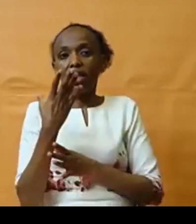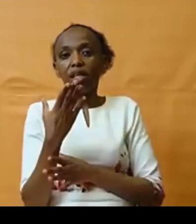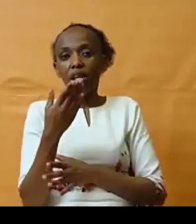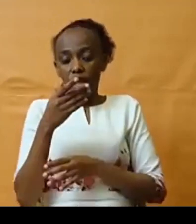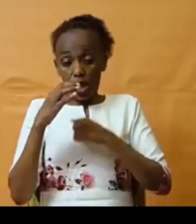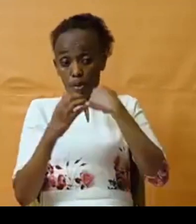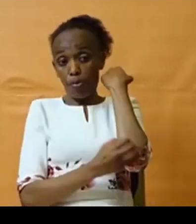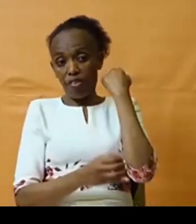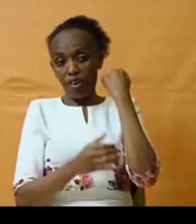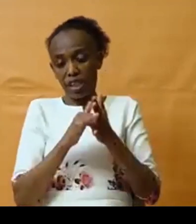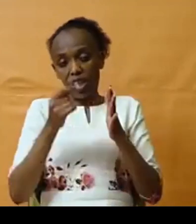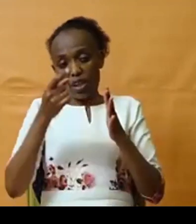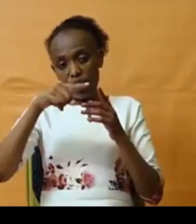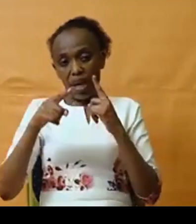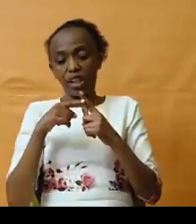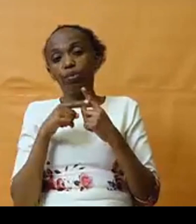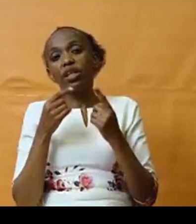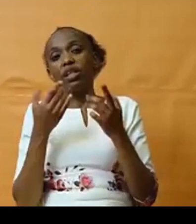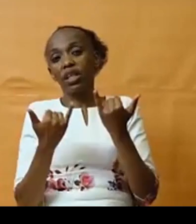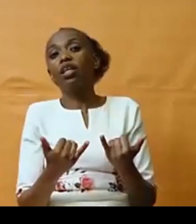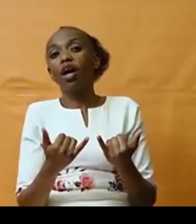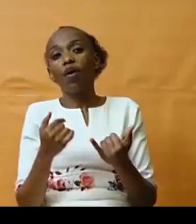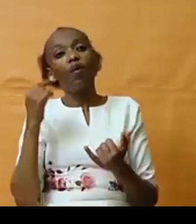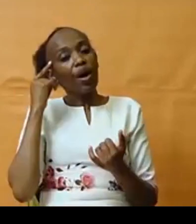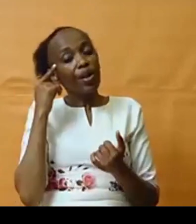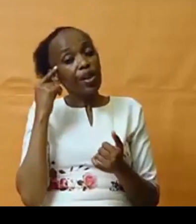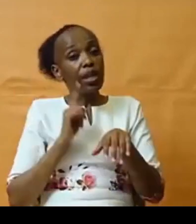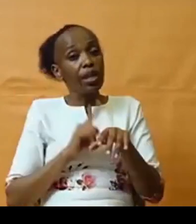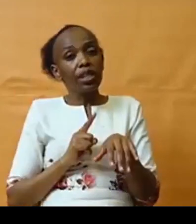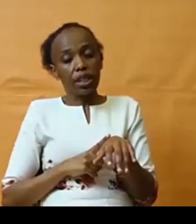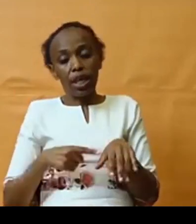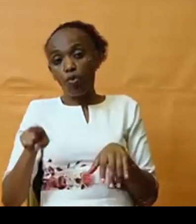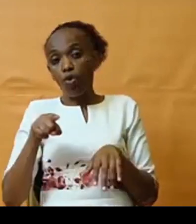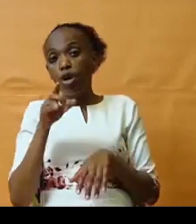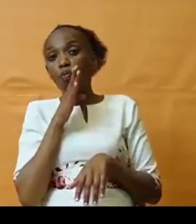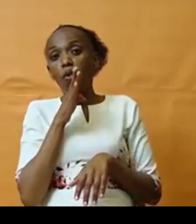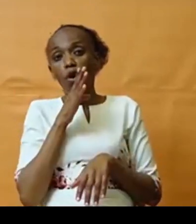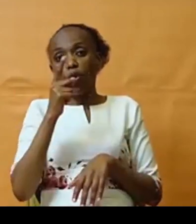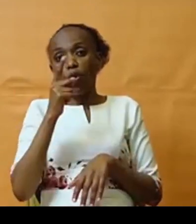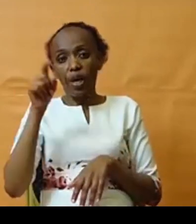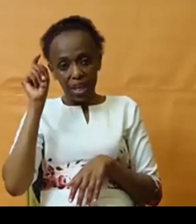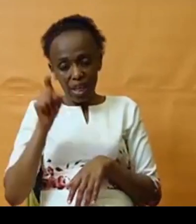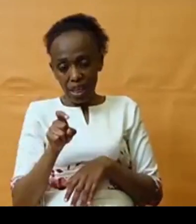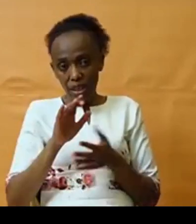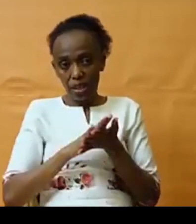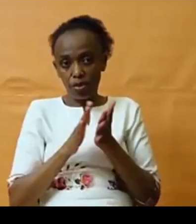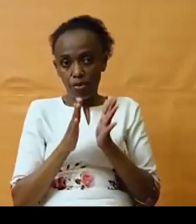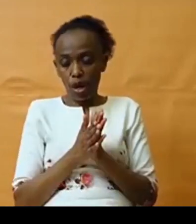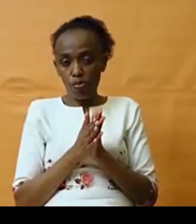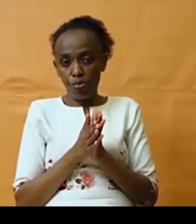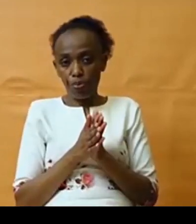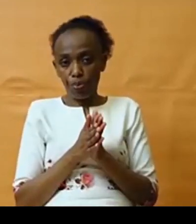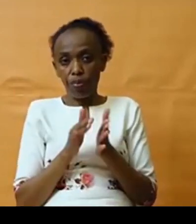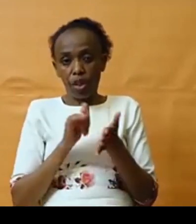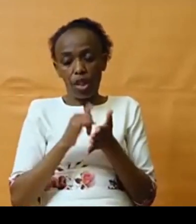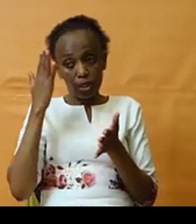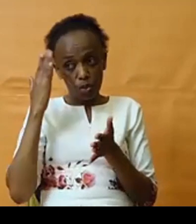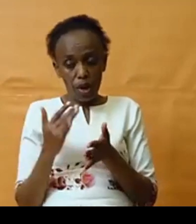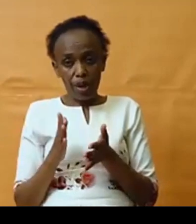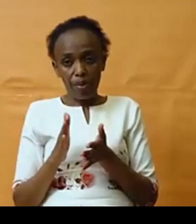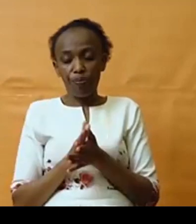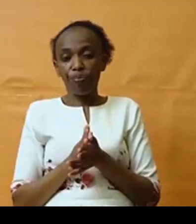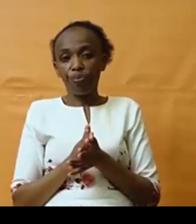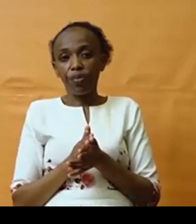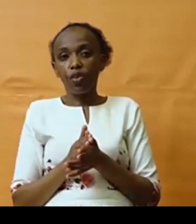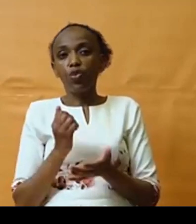that we are experiencing. So I think as we go, we need to really be, this is why it's important to